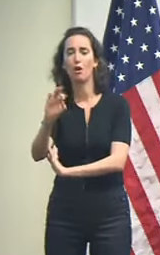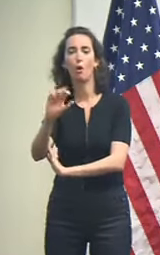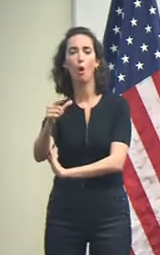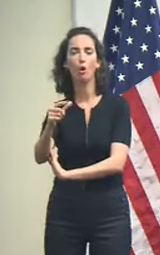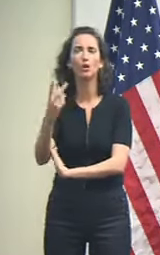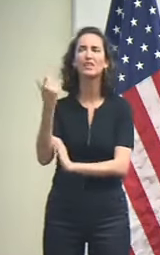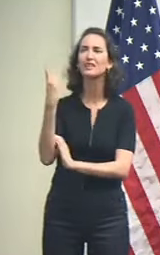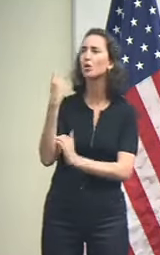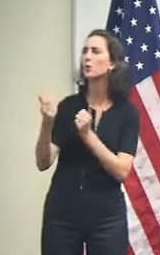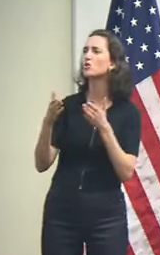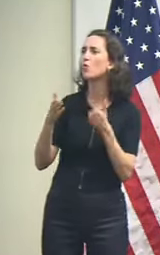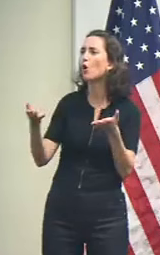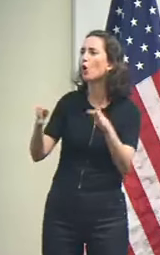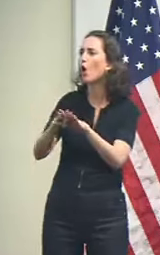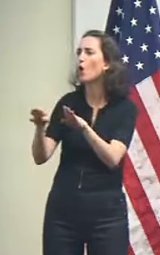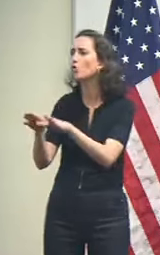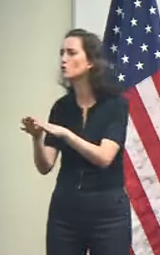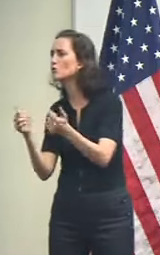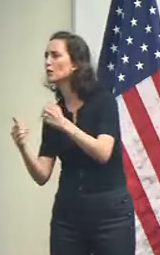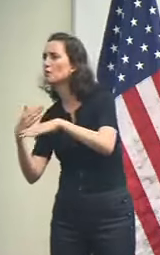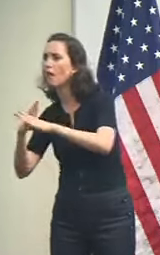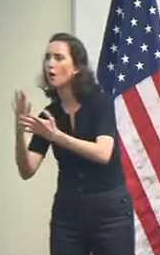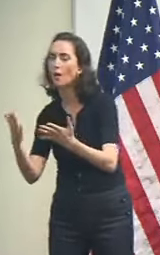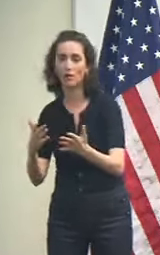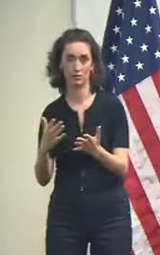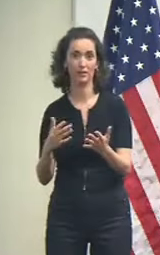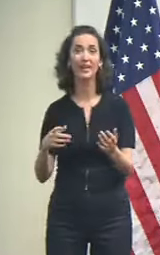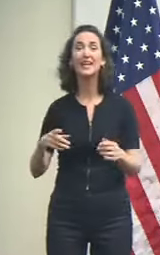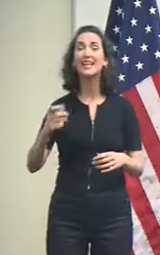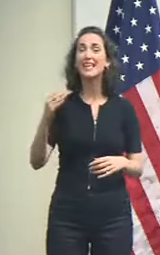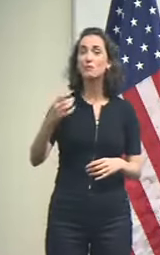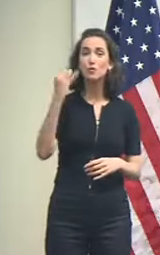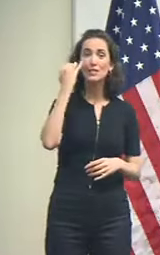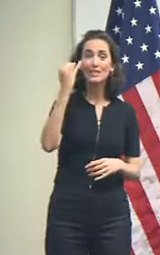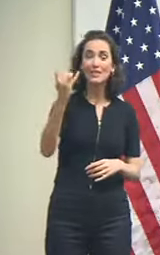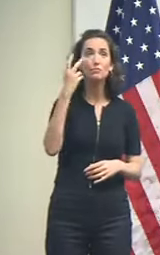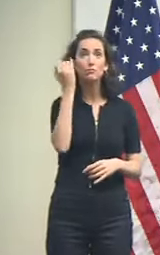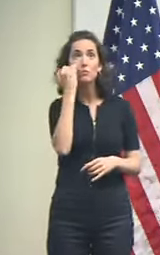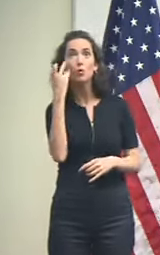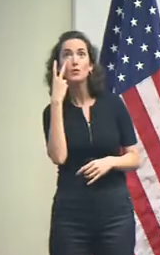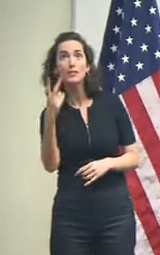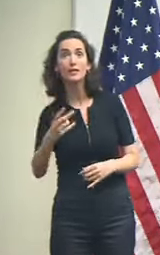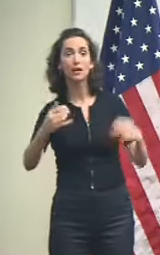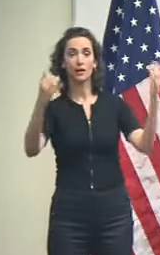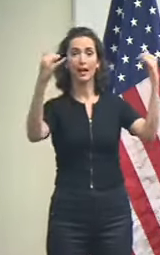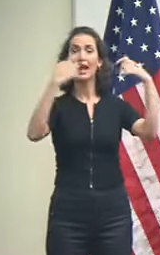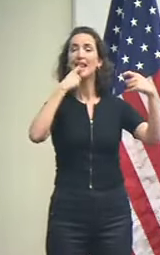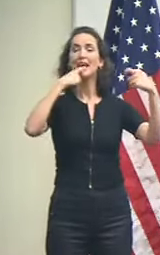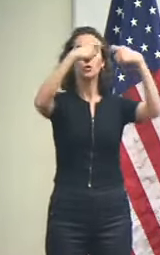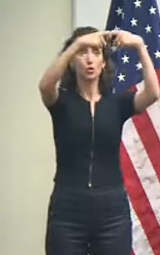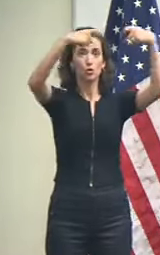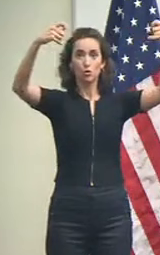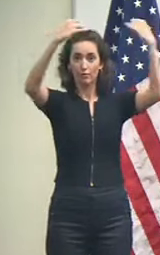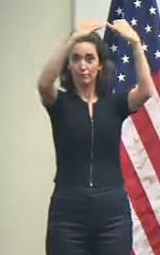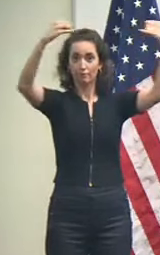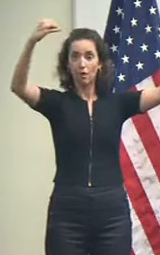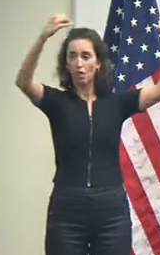sure that you treat any downed power lines as if they are live with electricity.